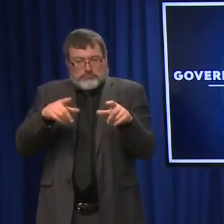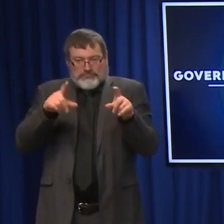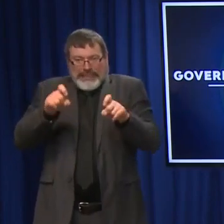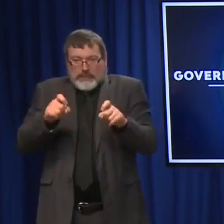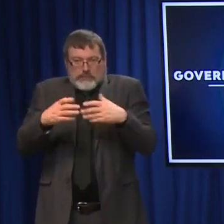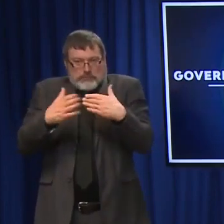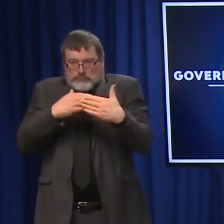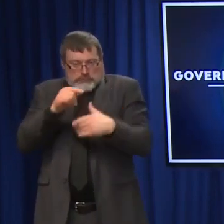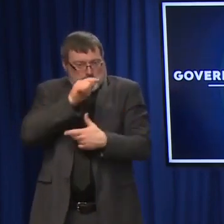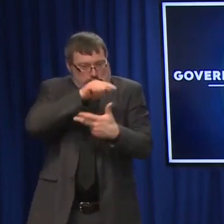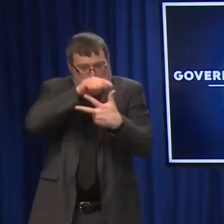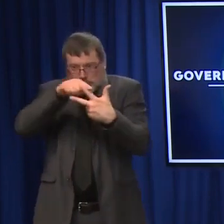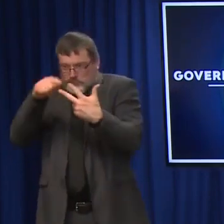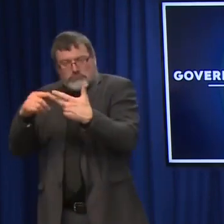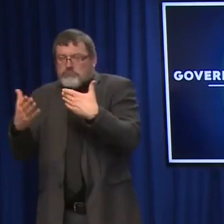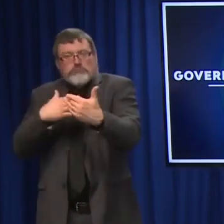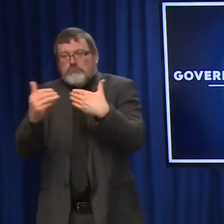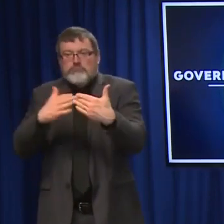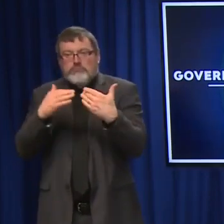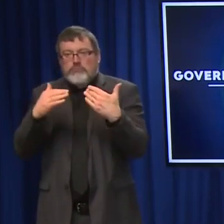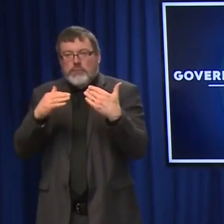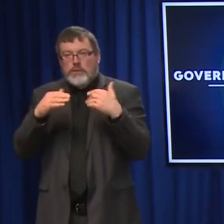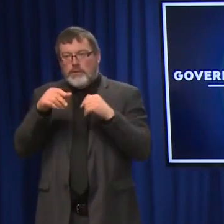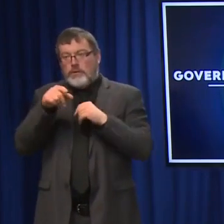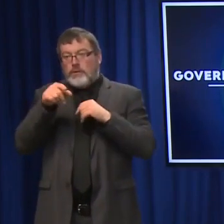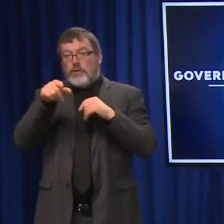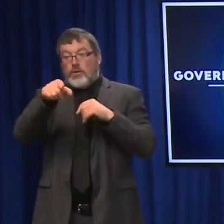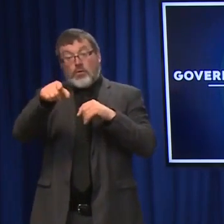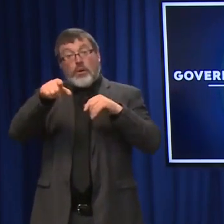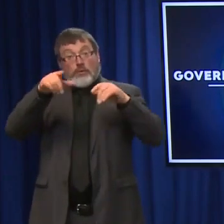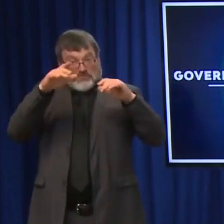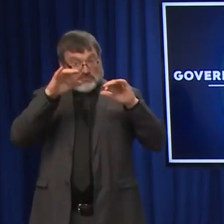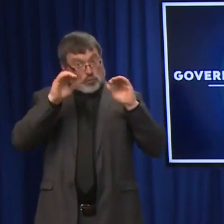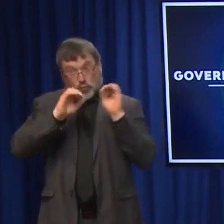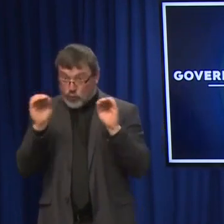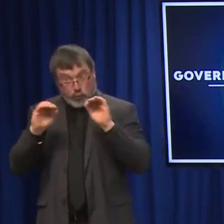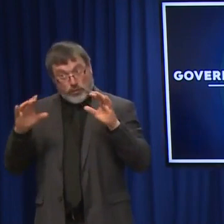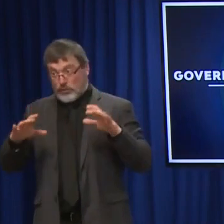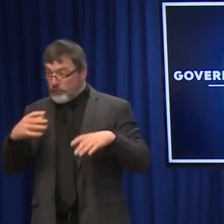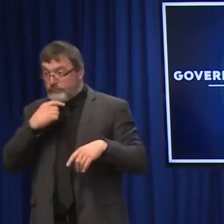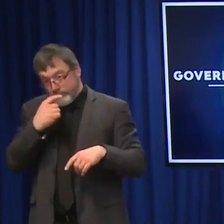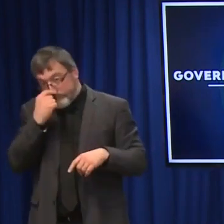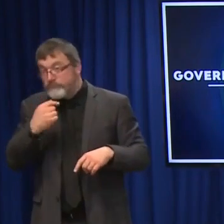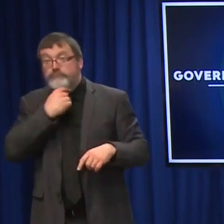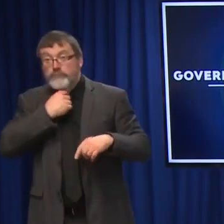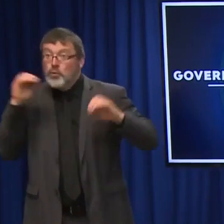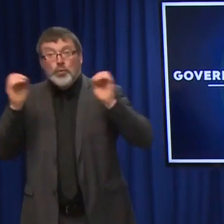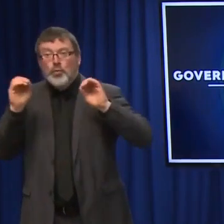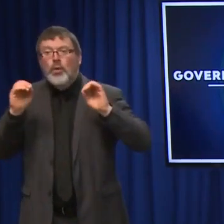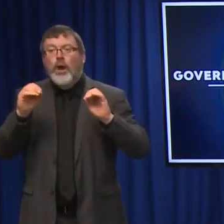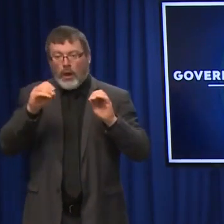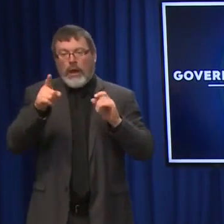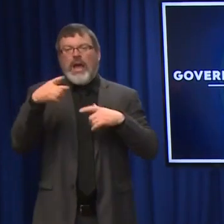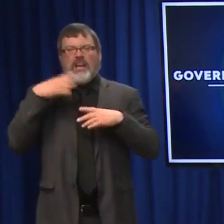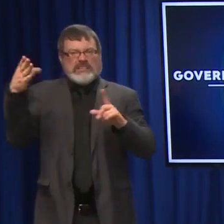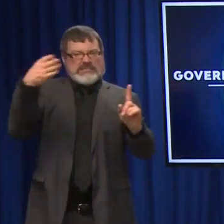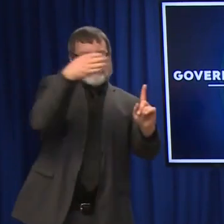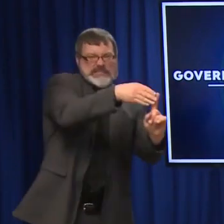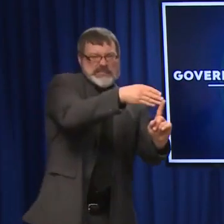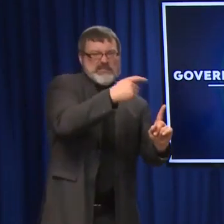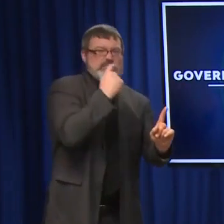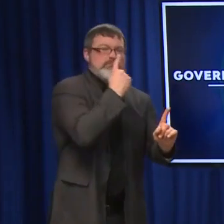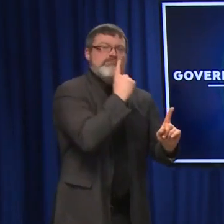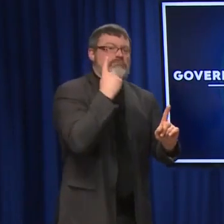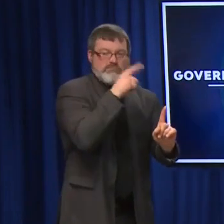about screening testing, know, testing somebody that is not having symptoms of COVID-19, we've always expressed a preference for the PCR test over the antigen